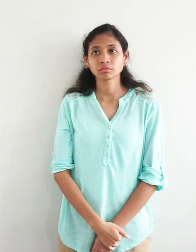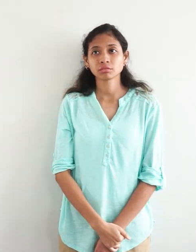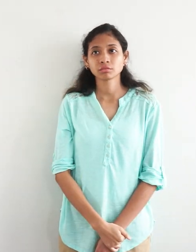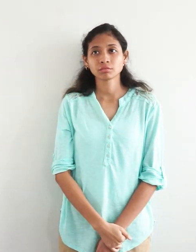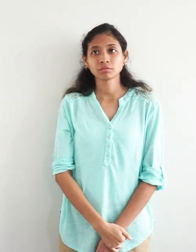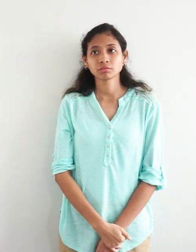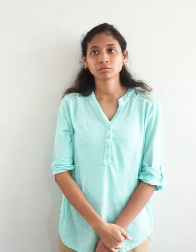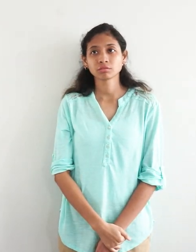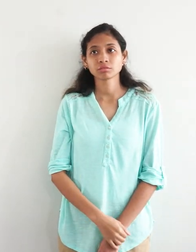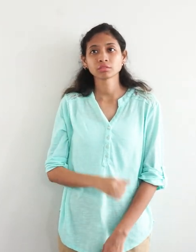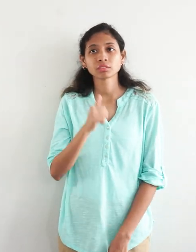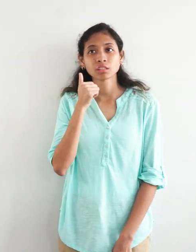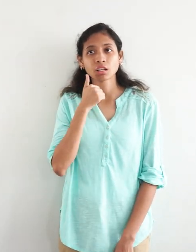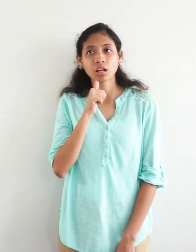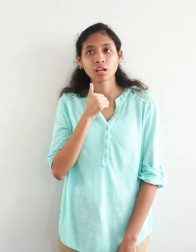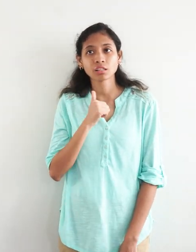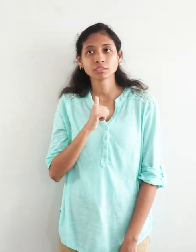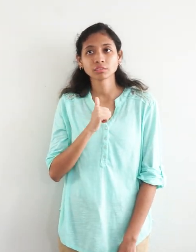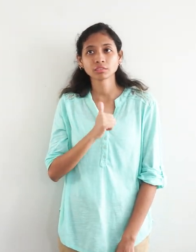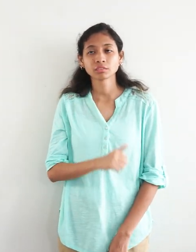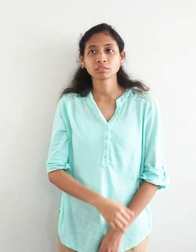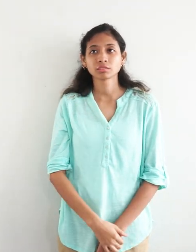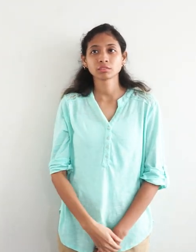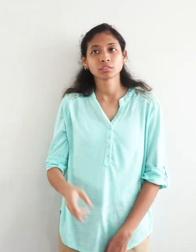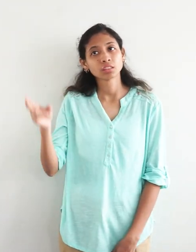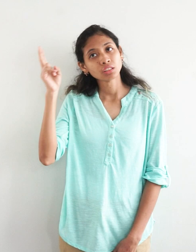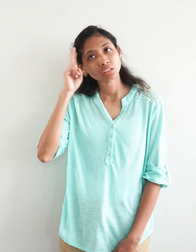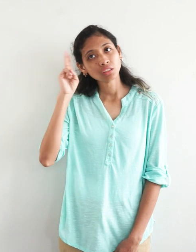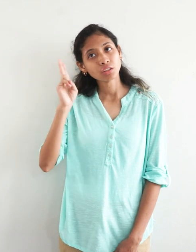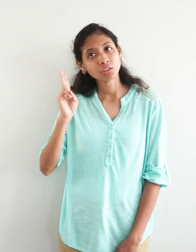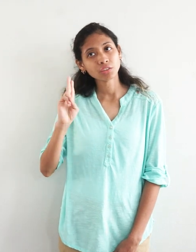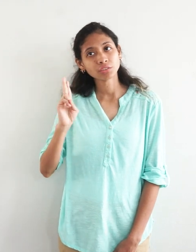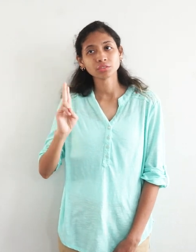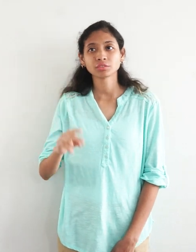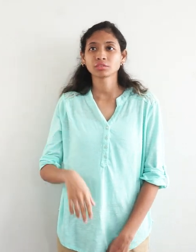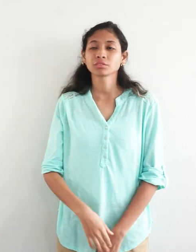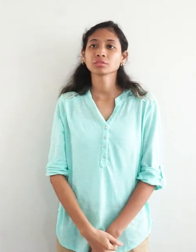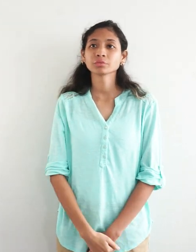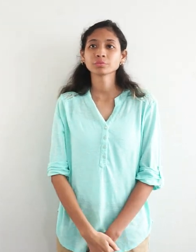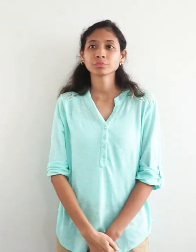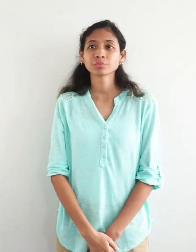aunt, uncle, cousin,